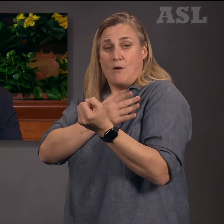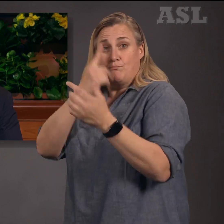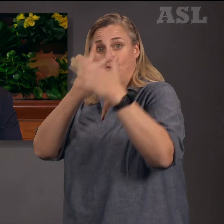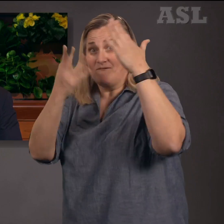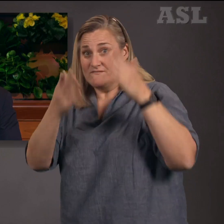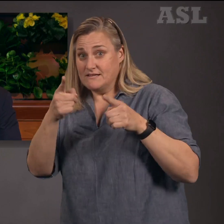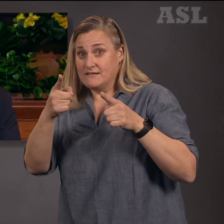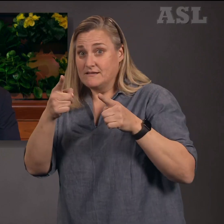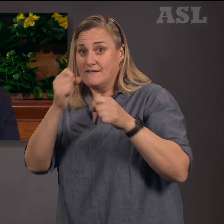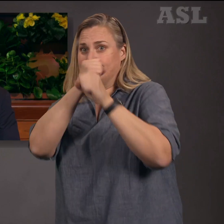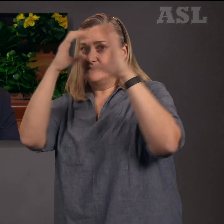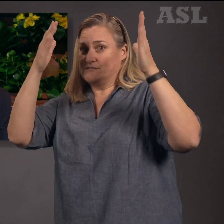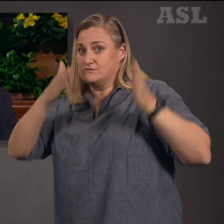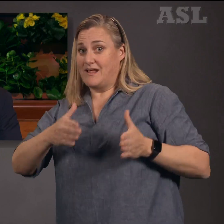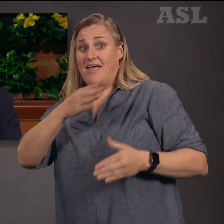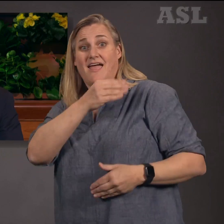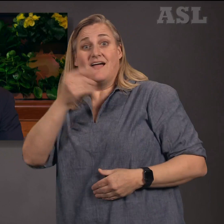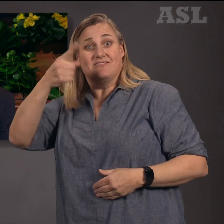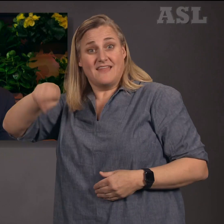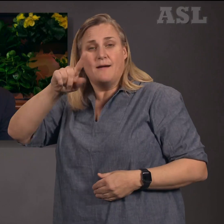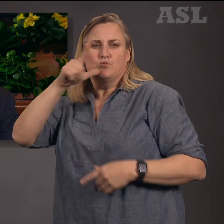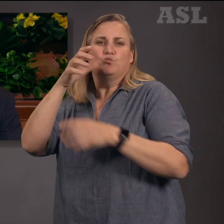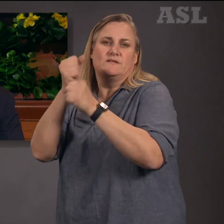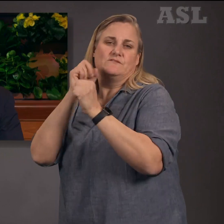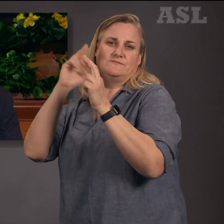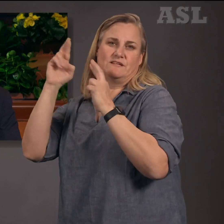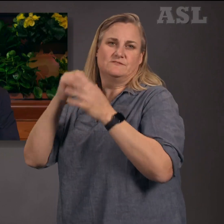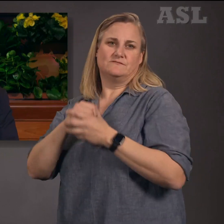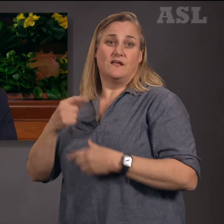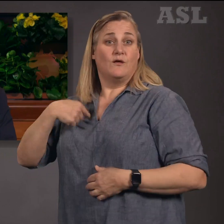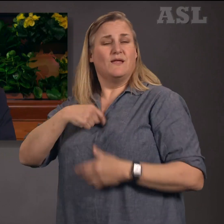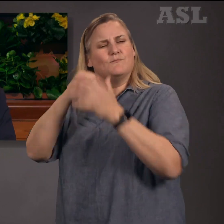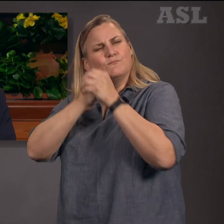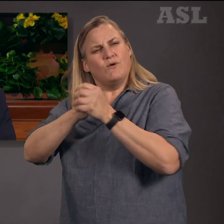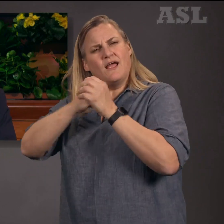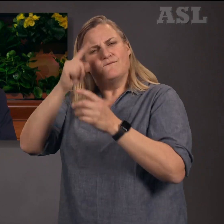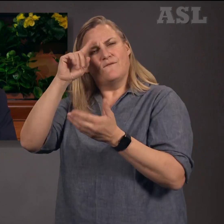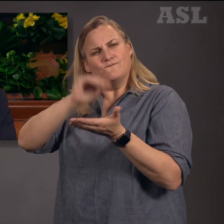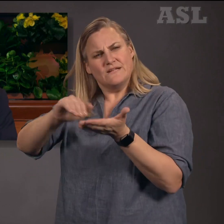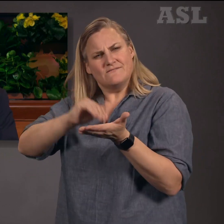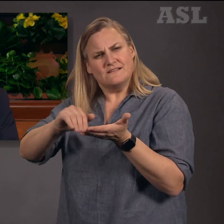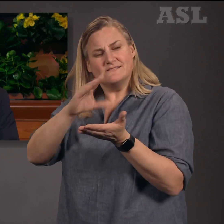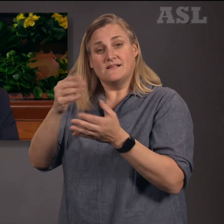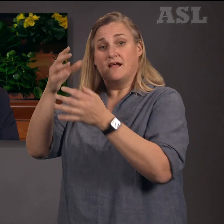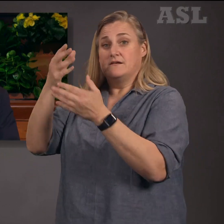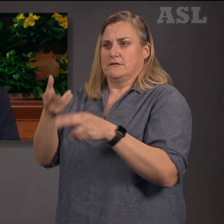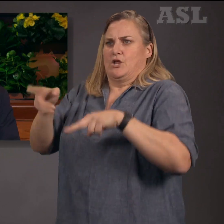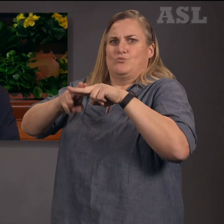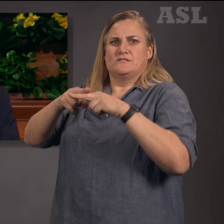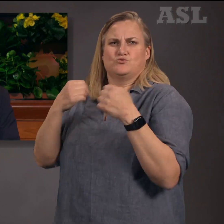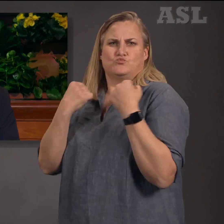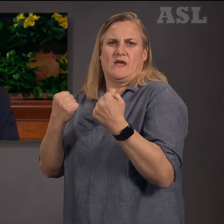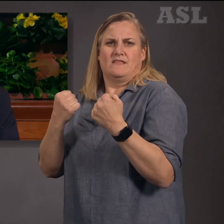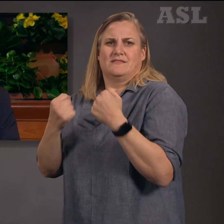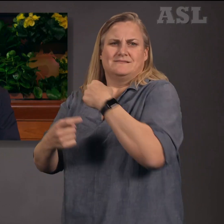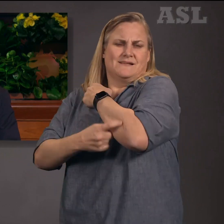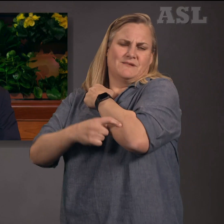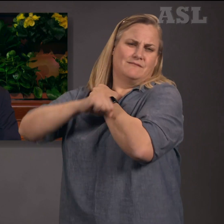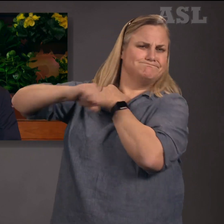pray for the cleansing power of forgiveness, and for the strength to resist temptation. I invite you to make prayer a